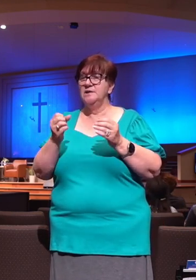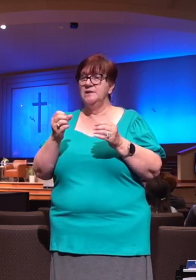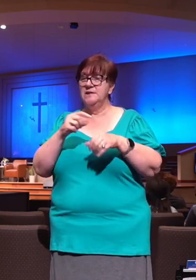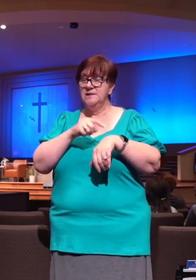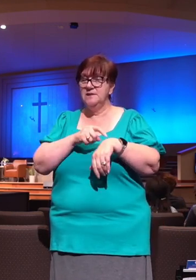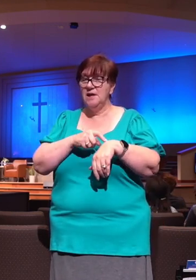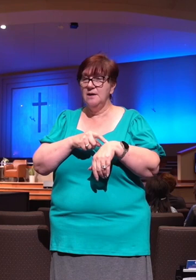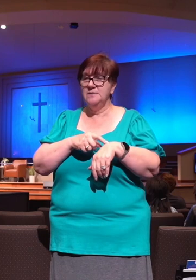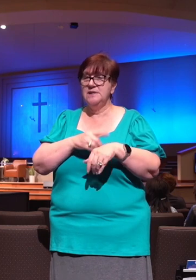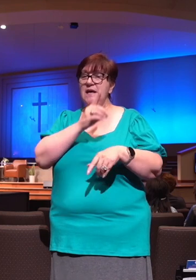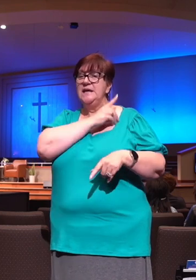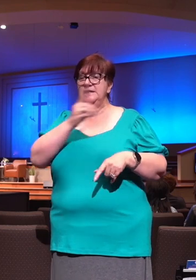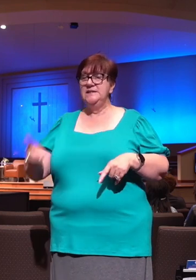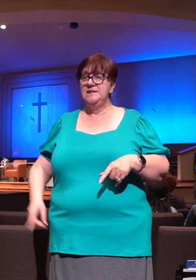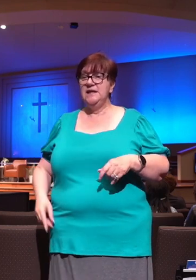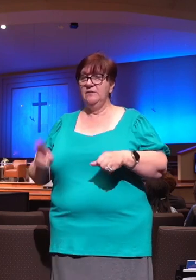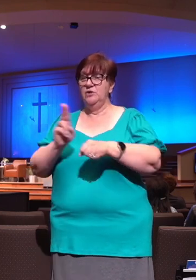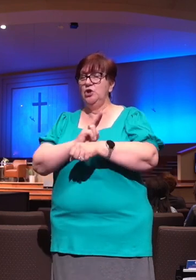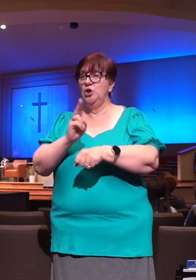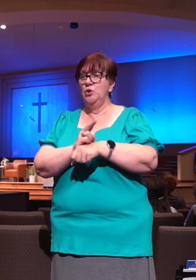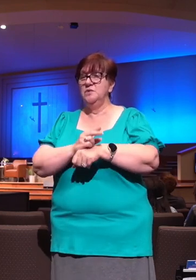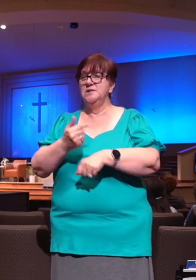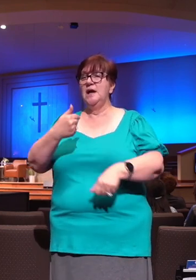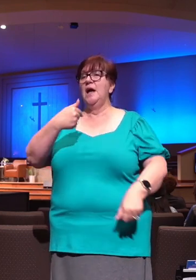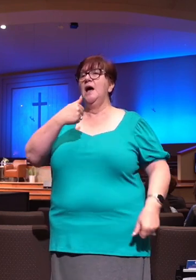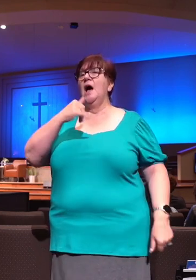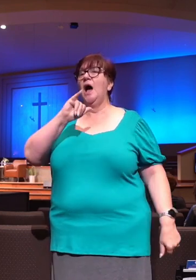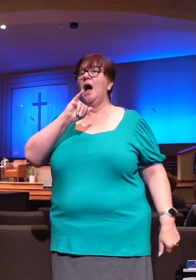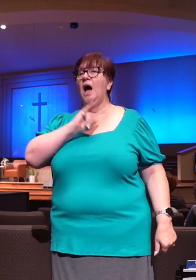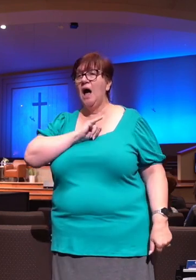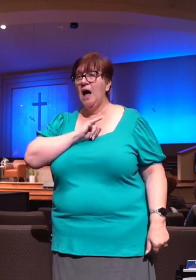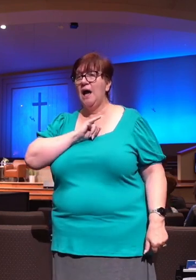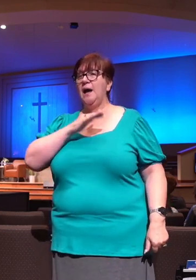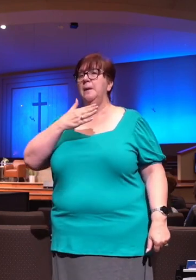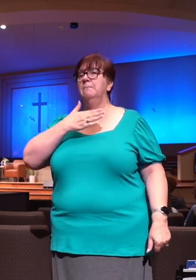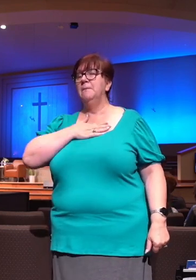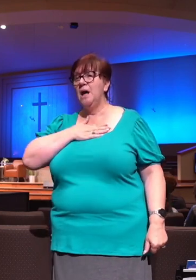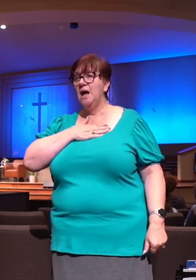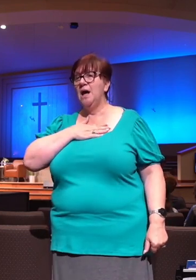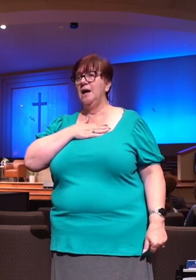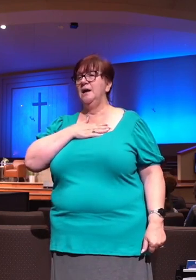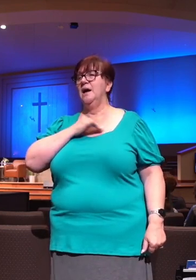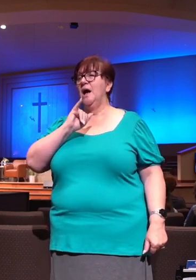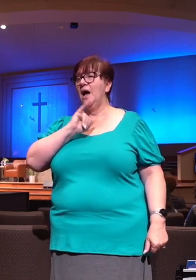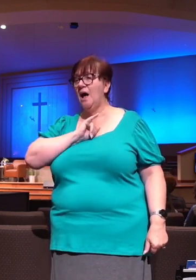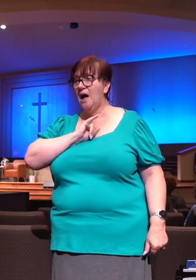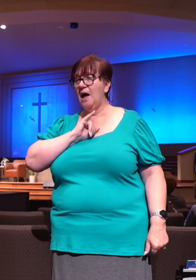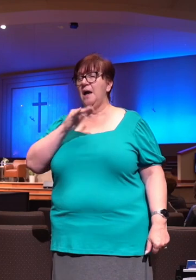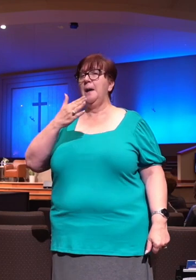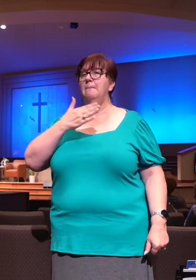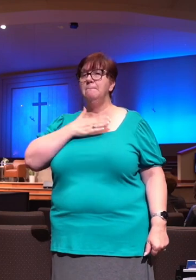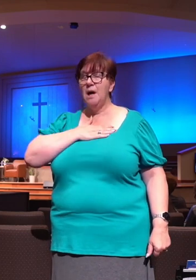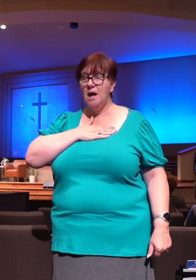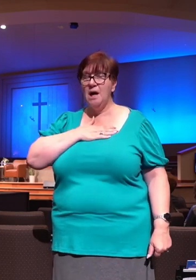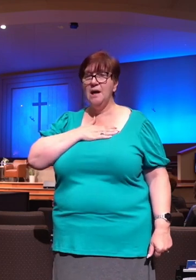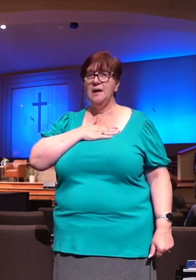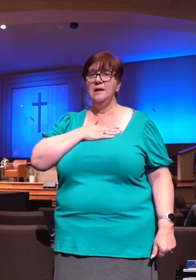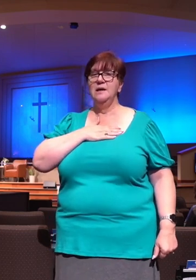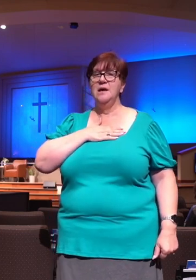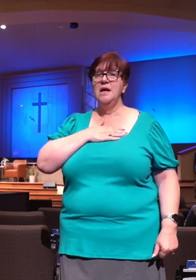when he talked about my, my, my. This was personal to him. You know,